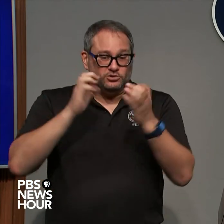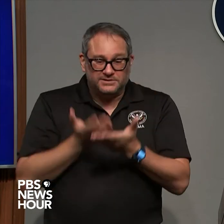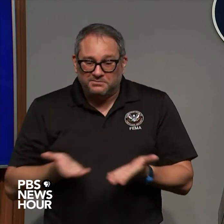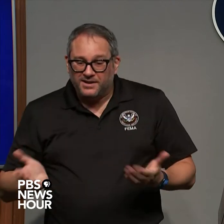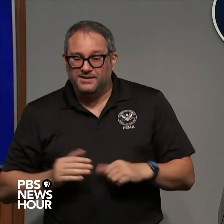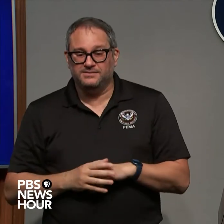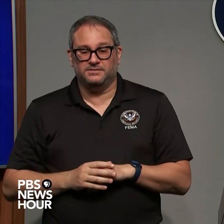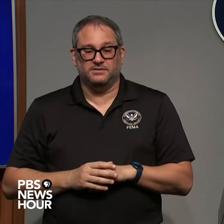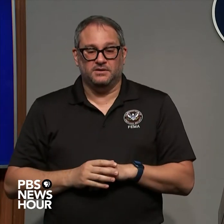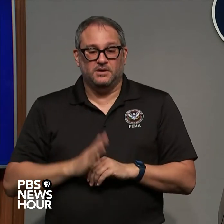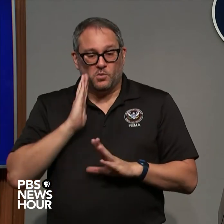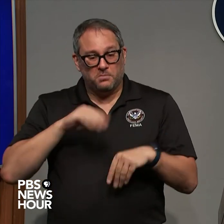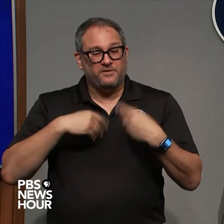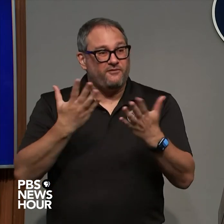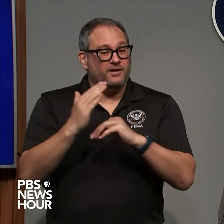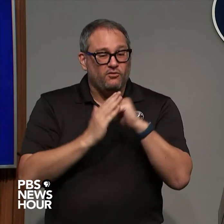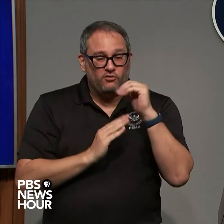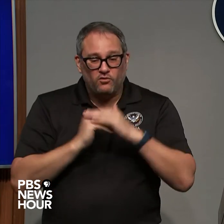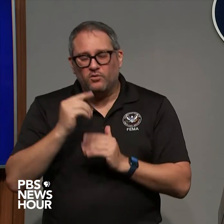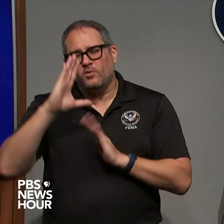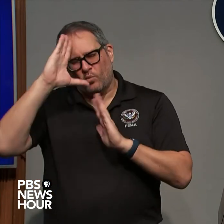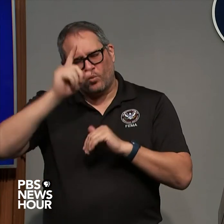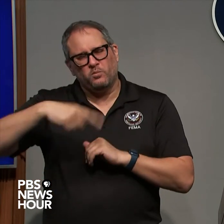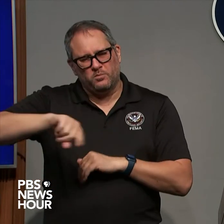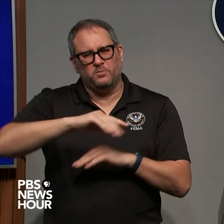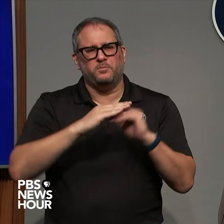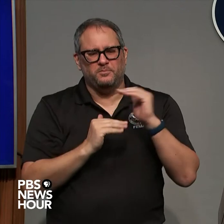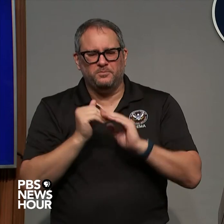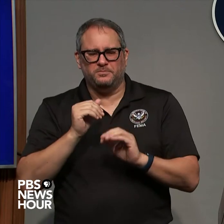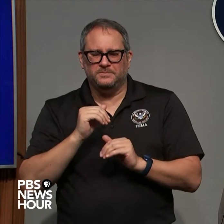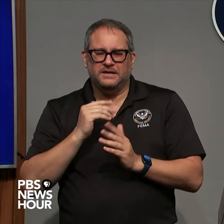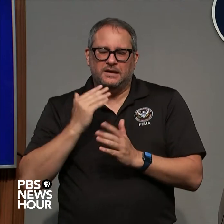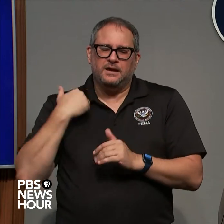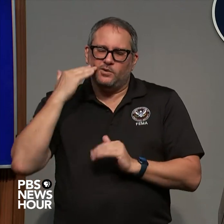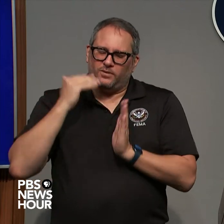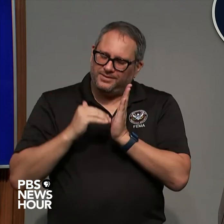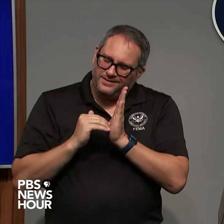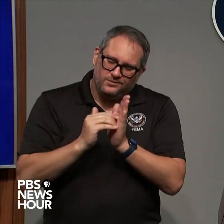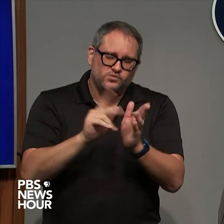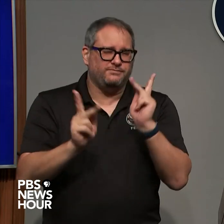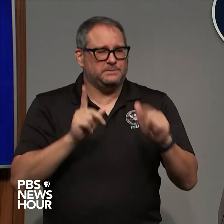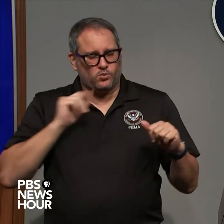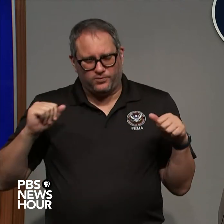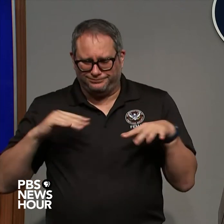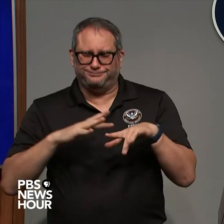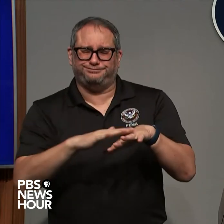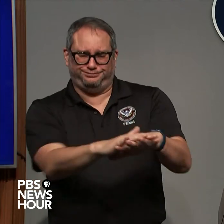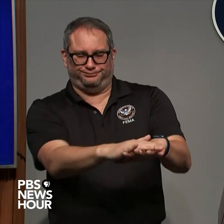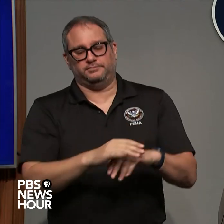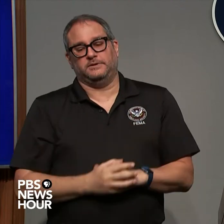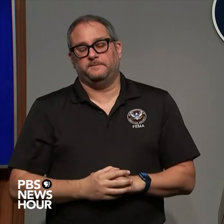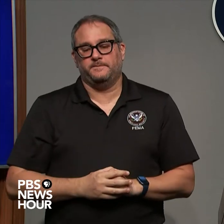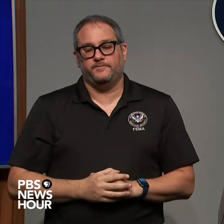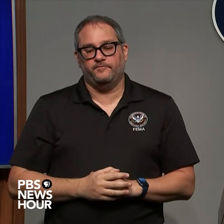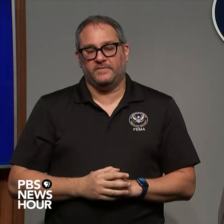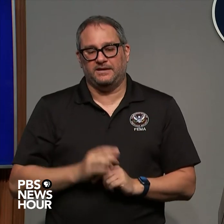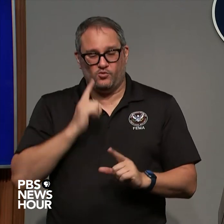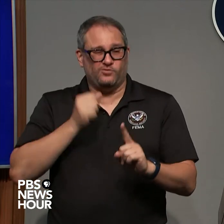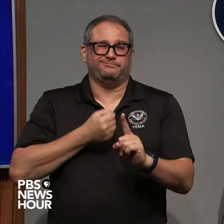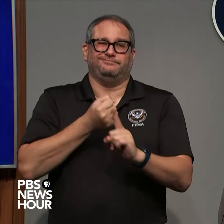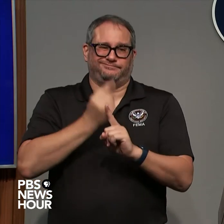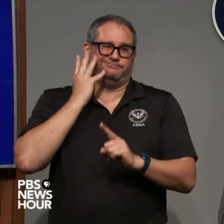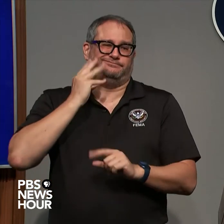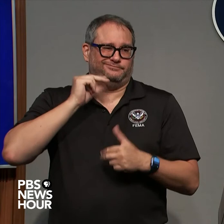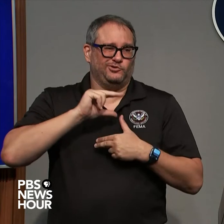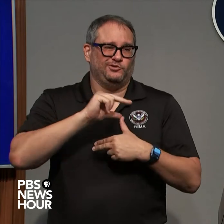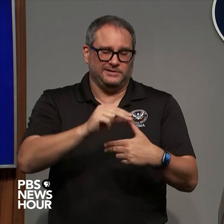the tens of thousands of people in the path of the hurricane also if people want to help their neighbors we can